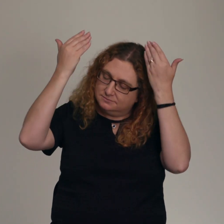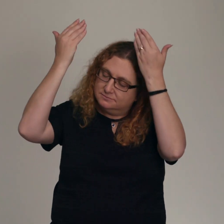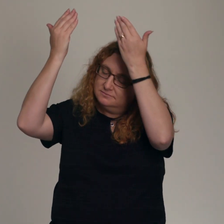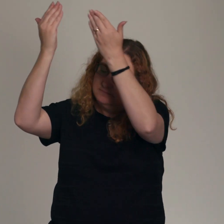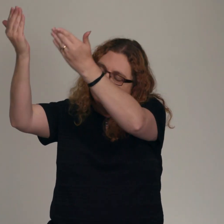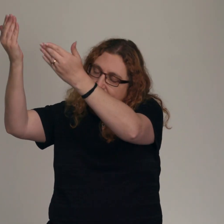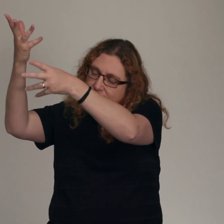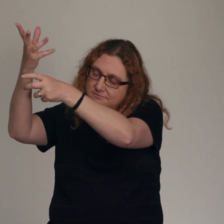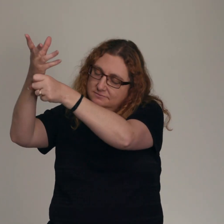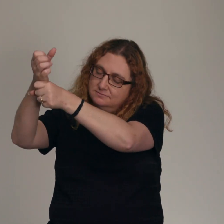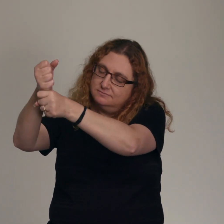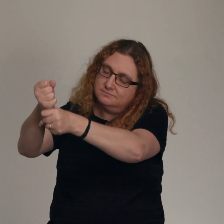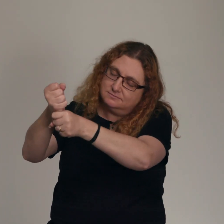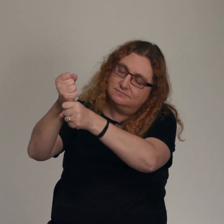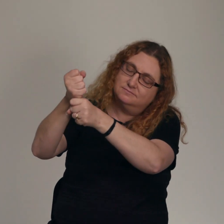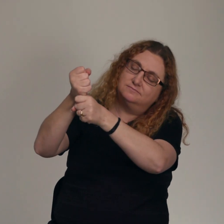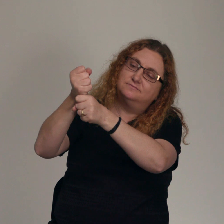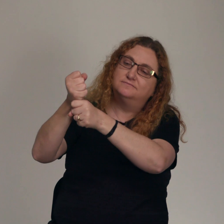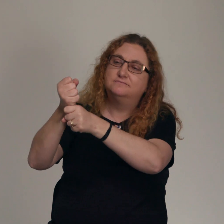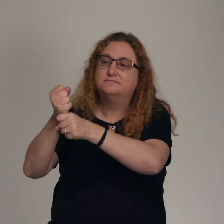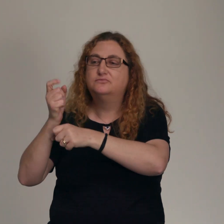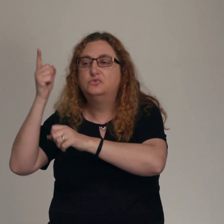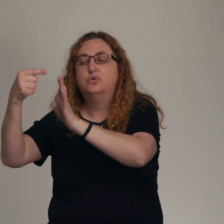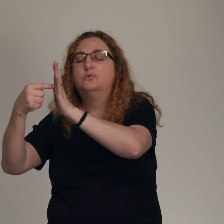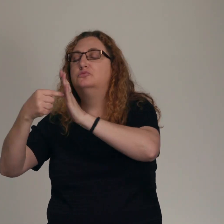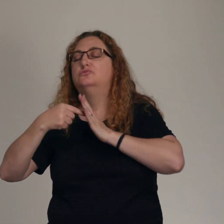you You show me grace